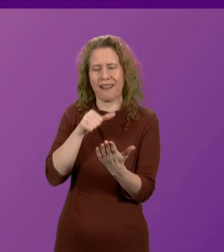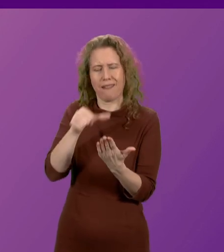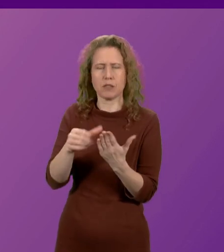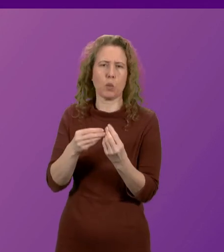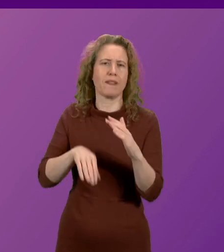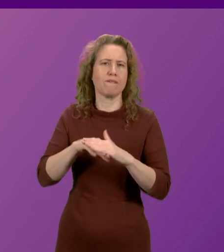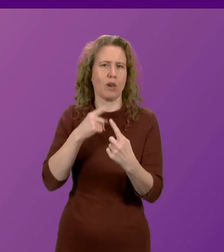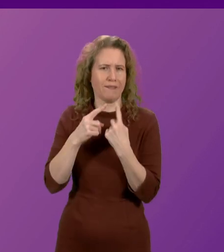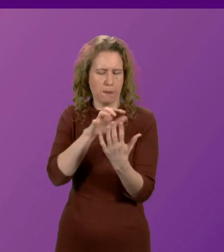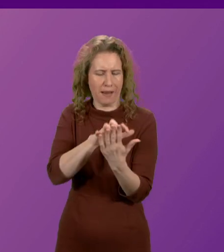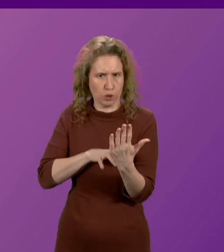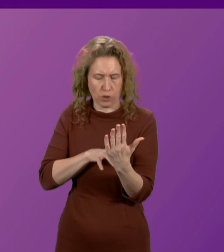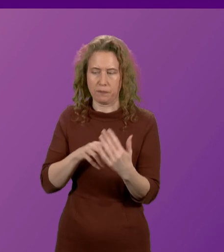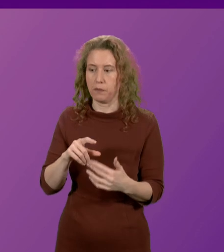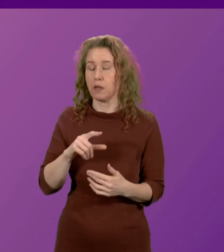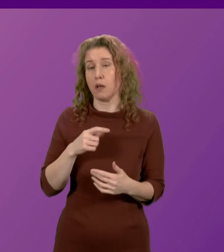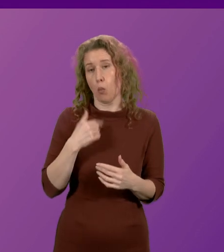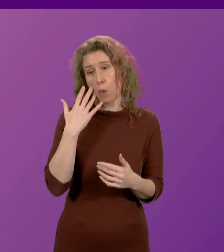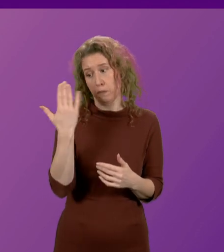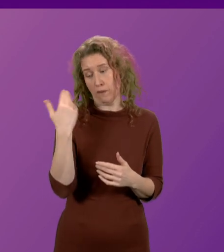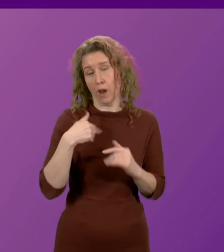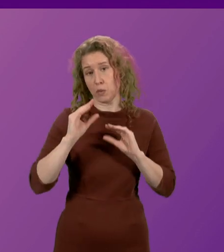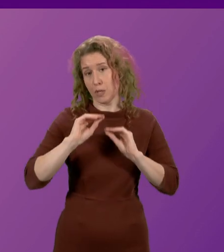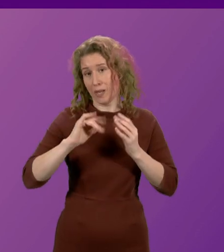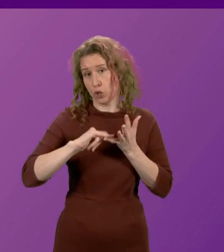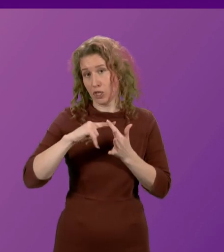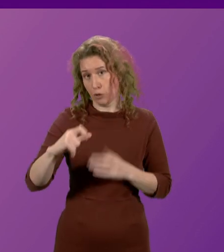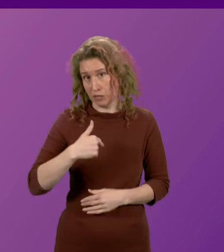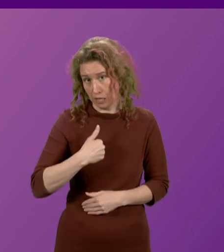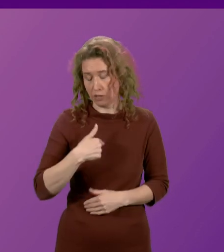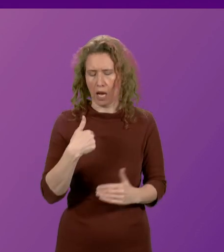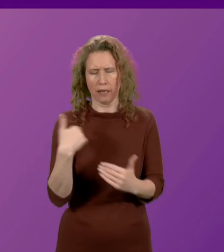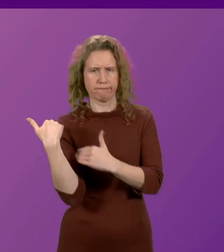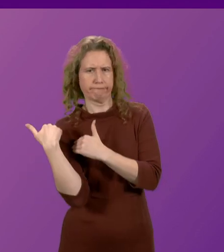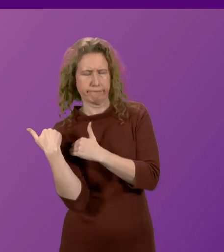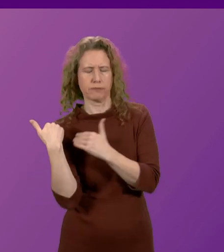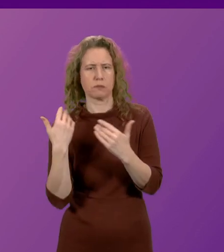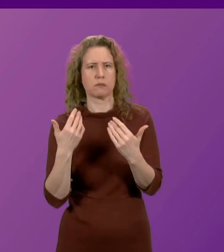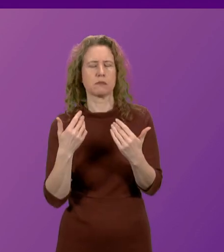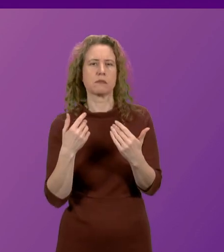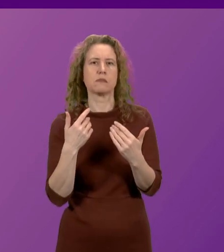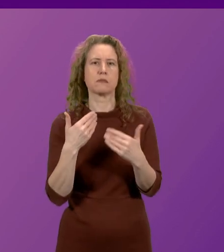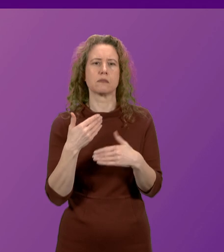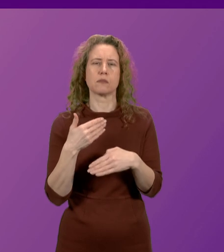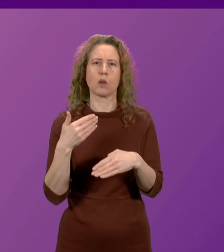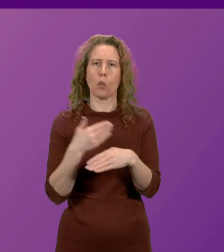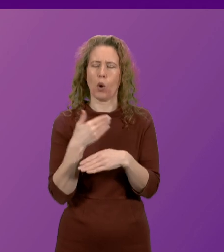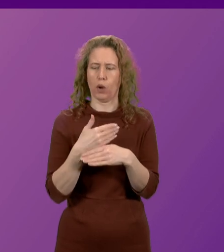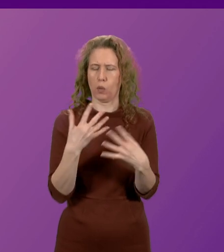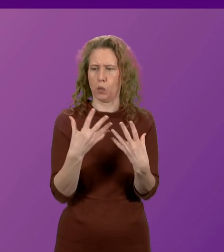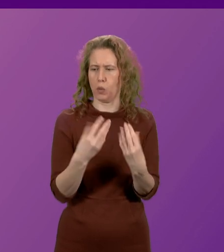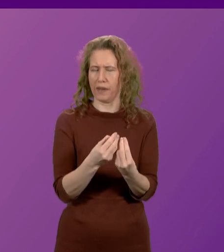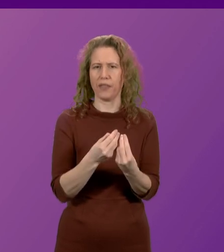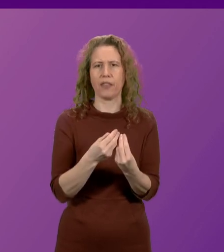question. During my time as Education Secretary, for example, I took forward work along with